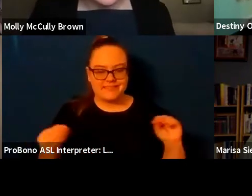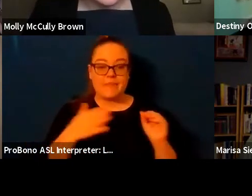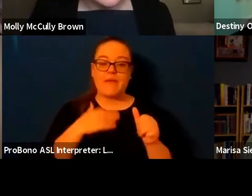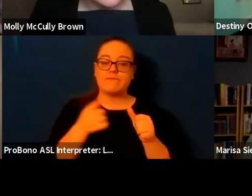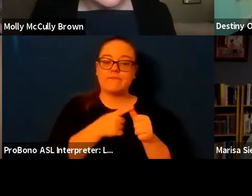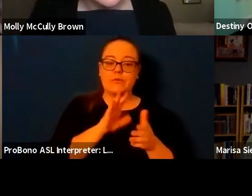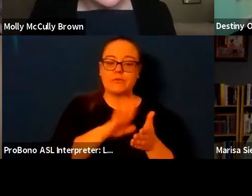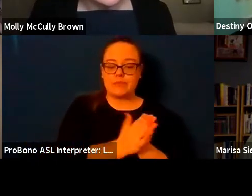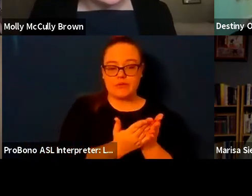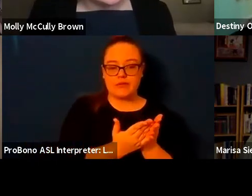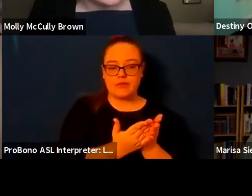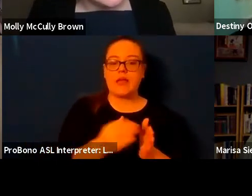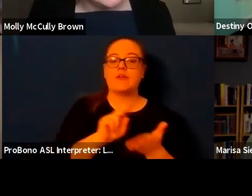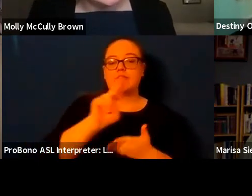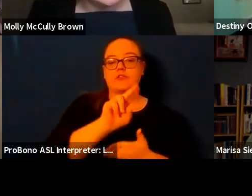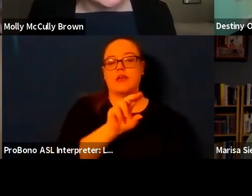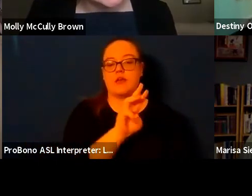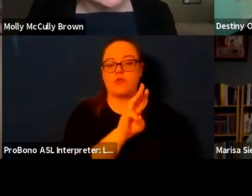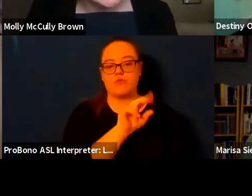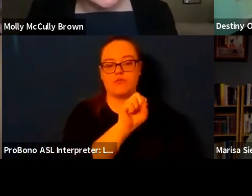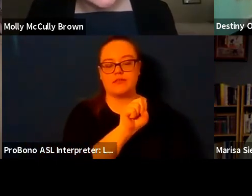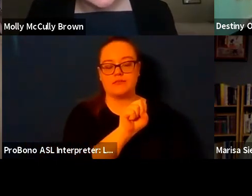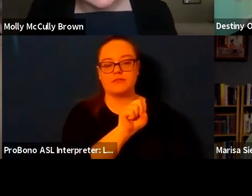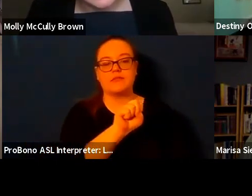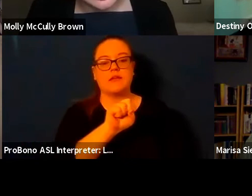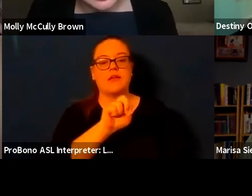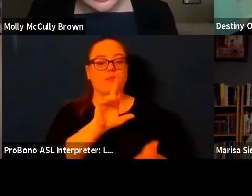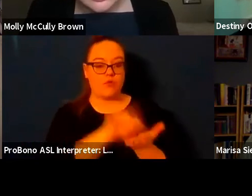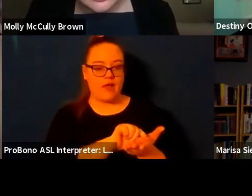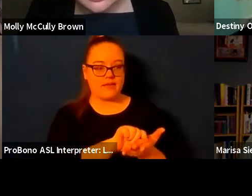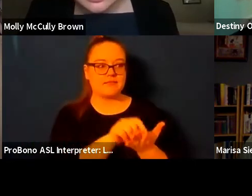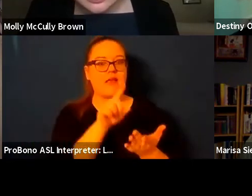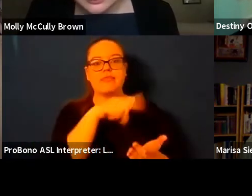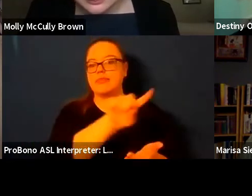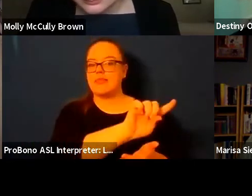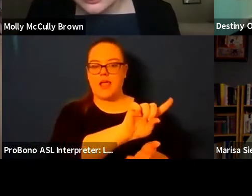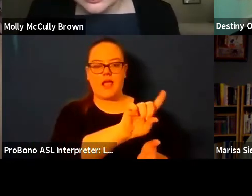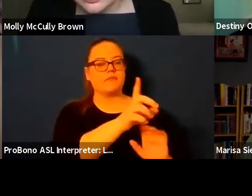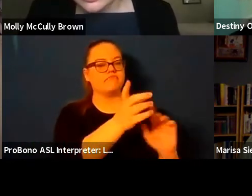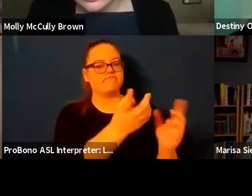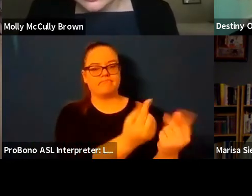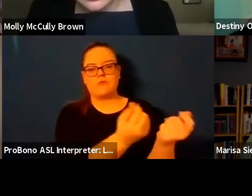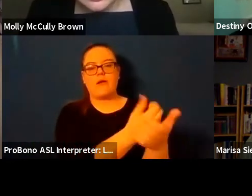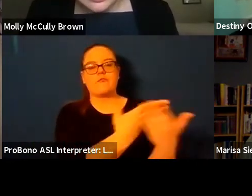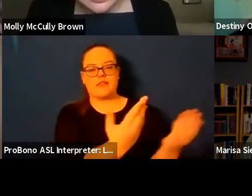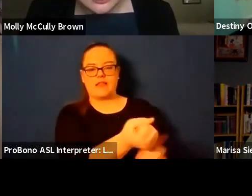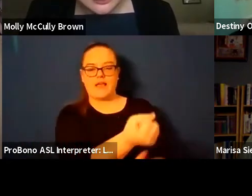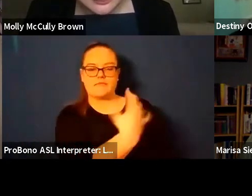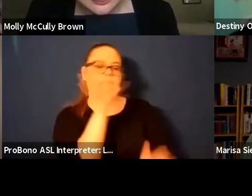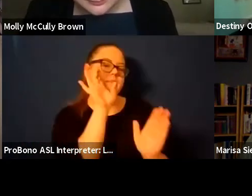they did all of the cover everything they sent me images that they had found um and